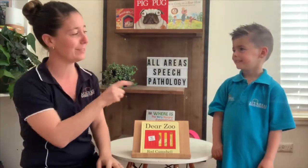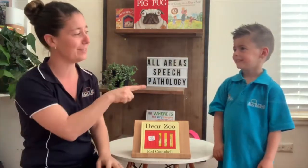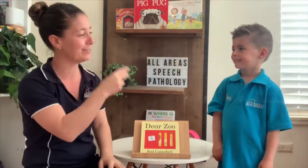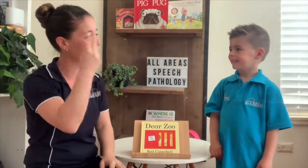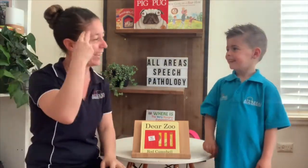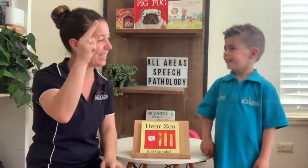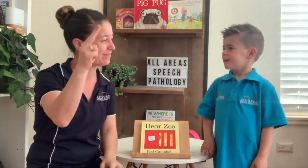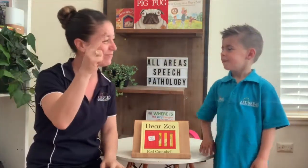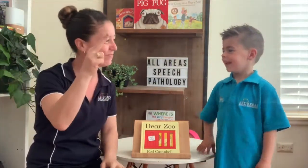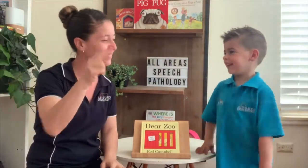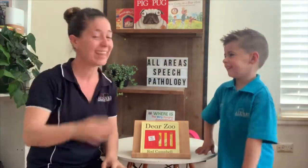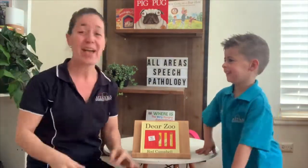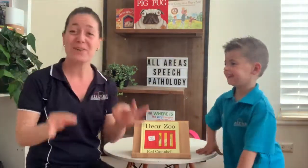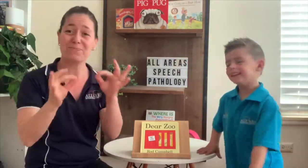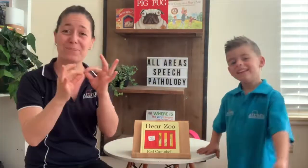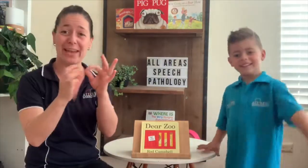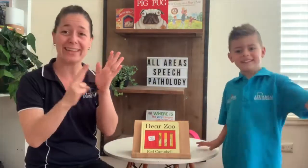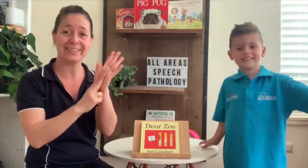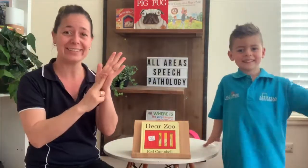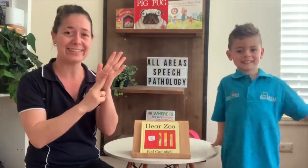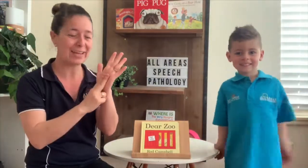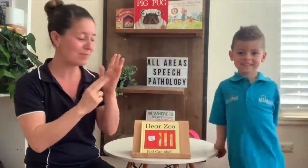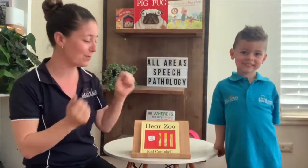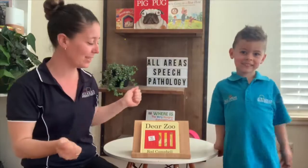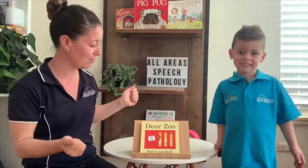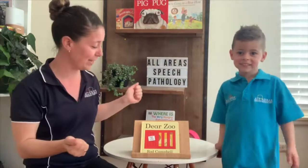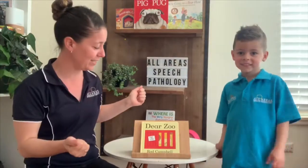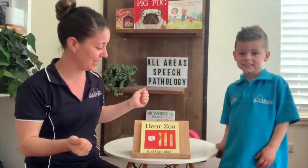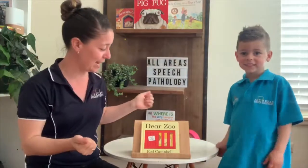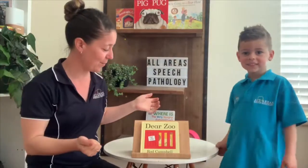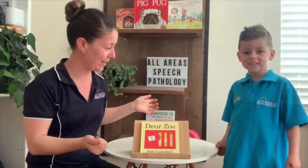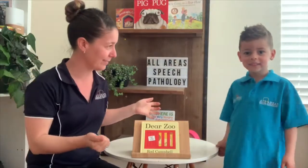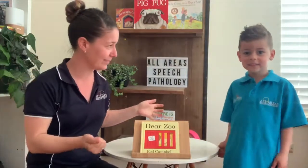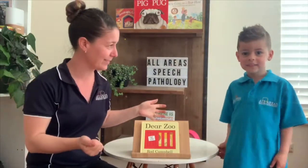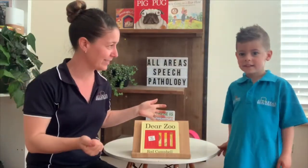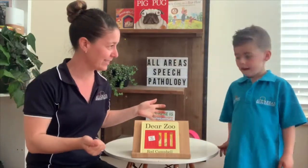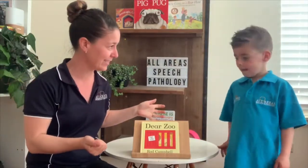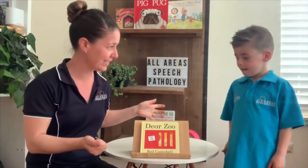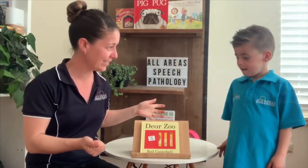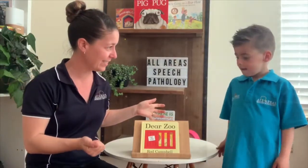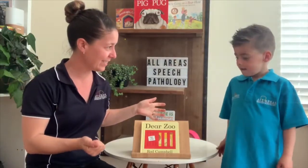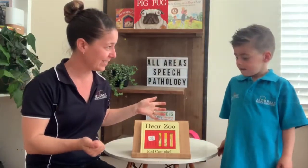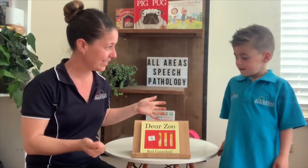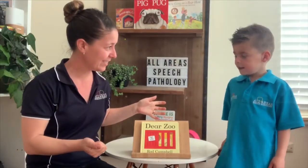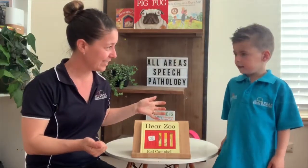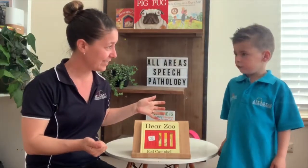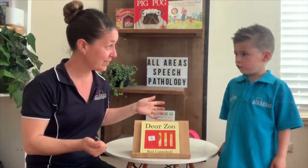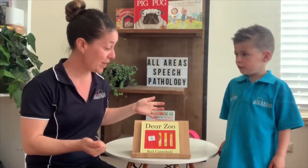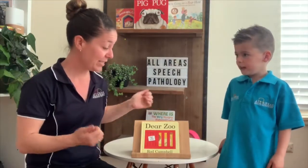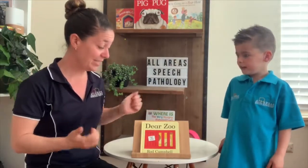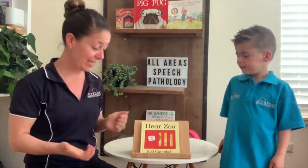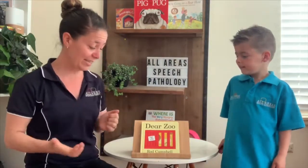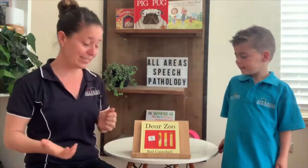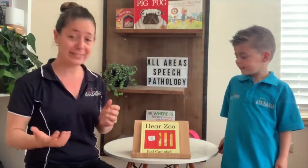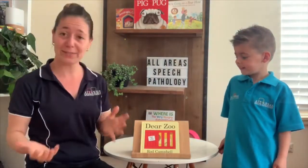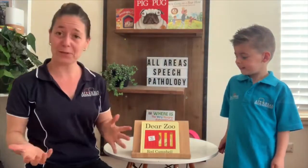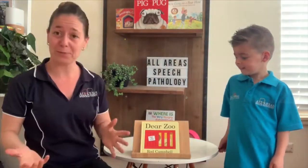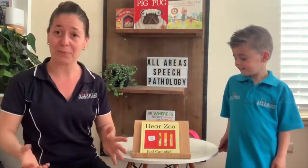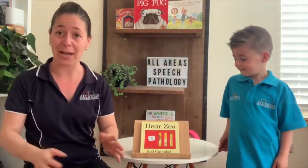your name? Balin. Balin. And what are we going to read today, Balin? Dear Zoo. Dear Zoo by